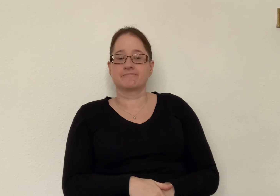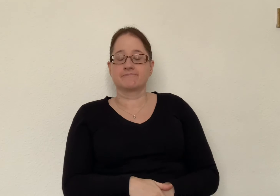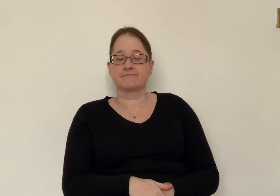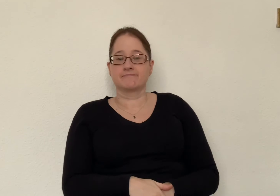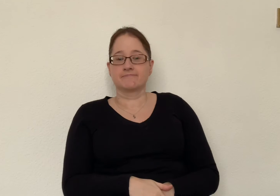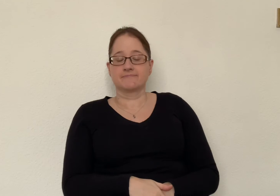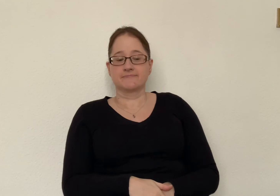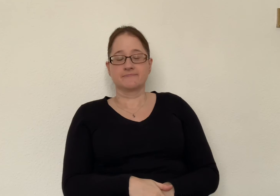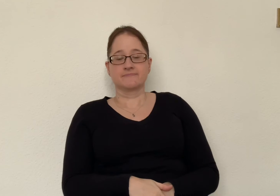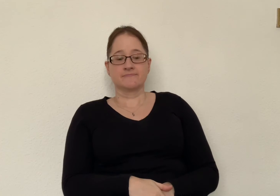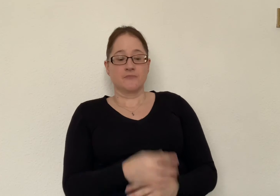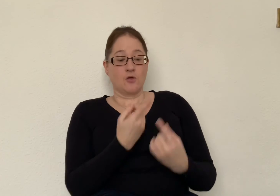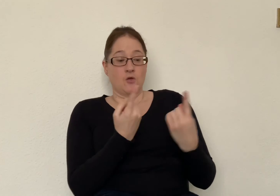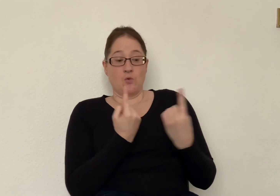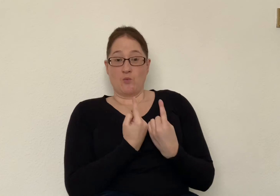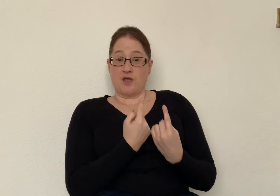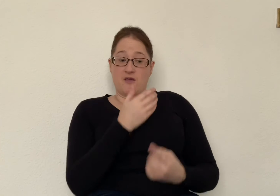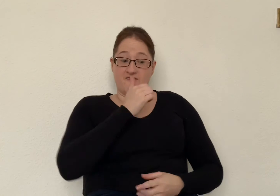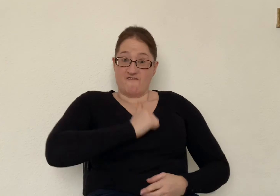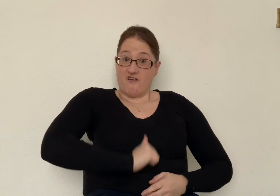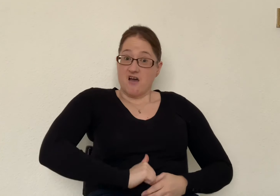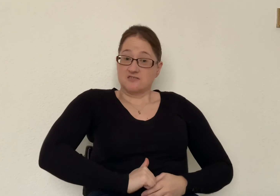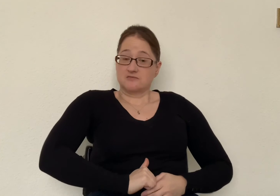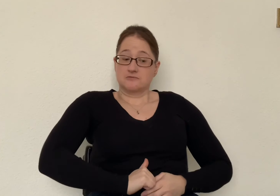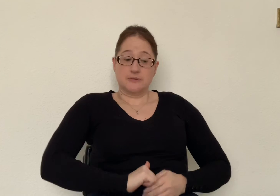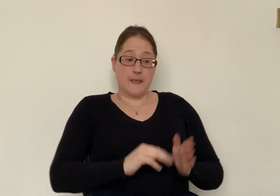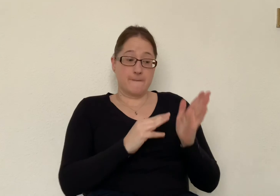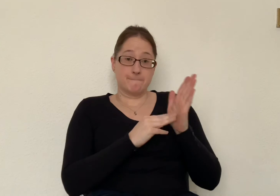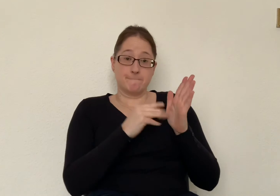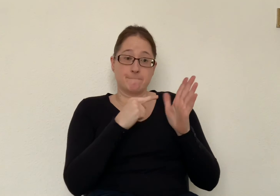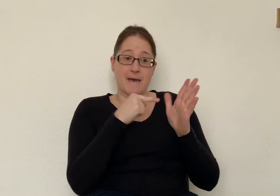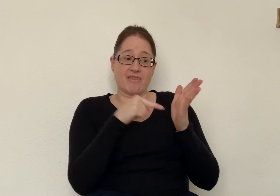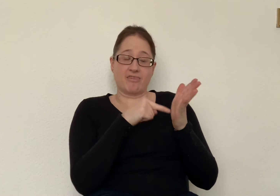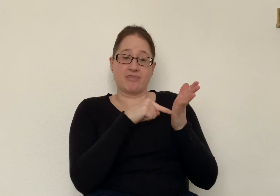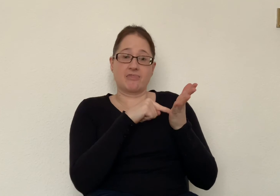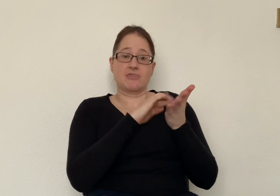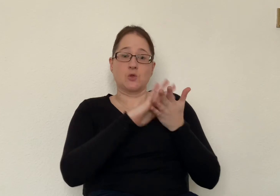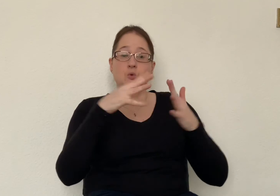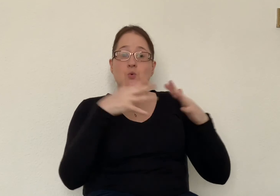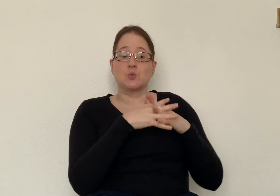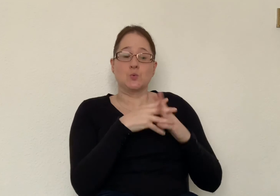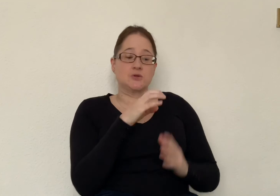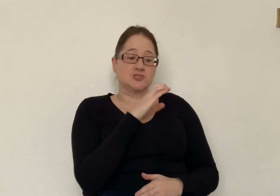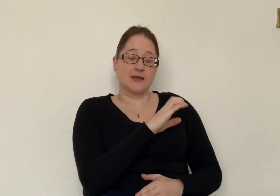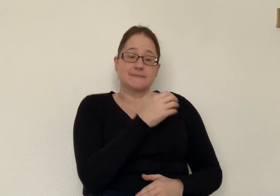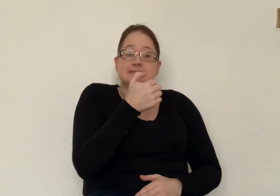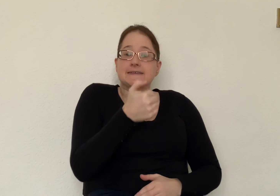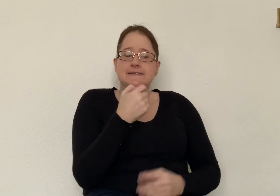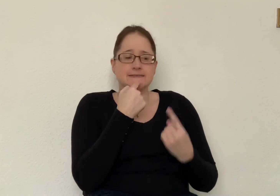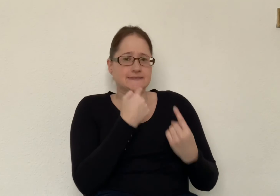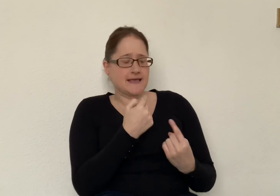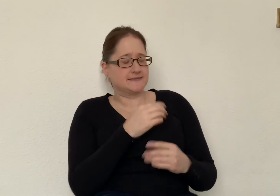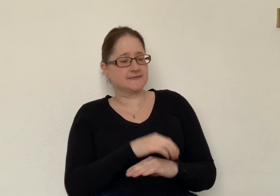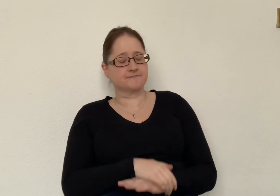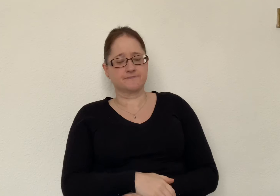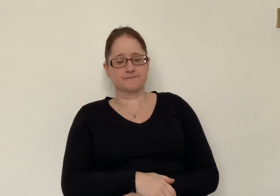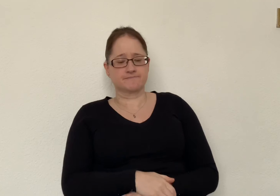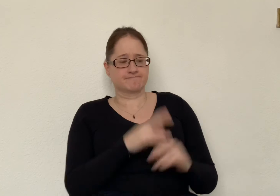we fast in Matthew chapter 6 it says when you fast